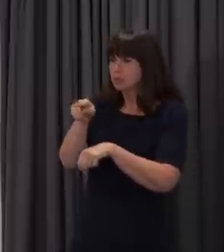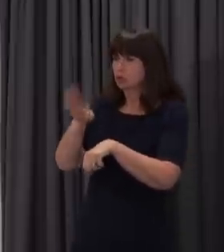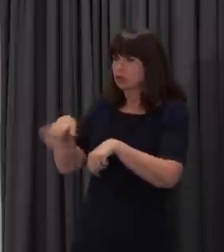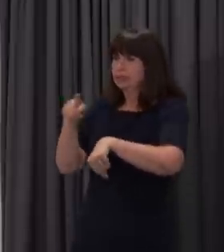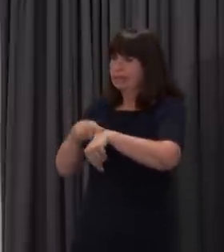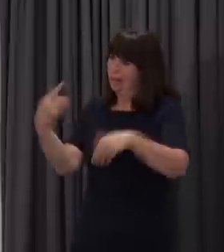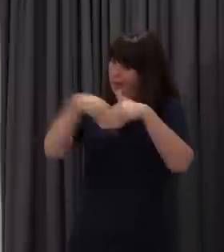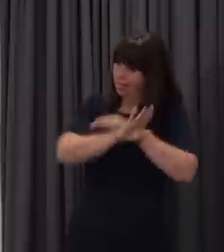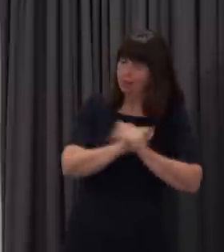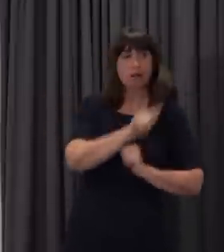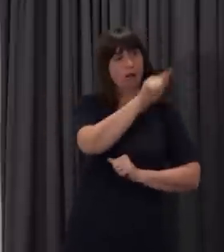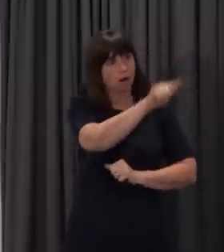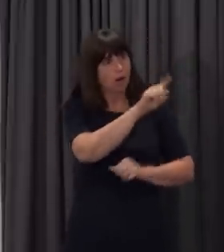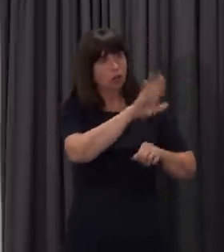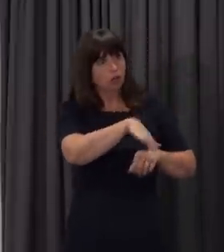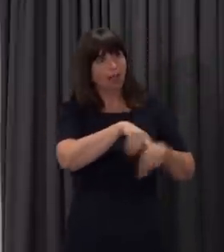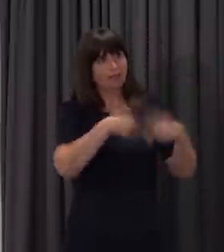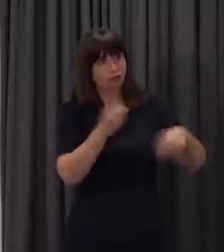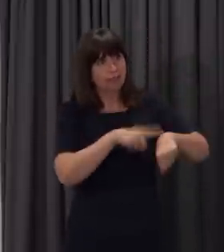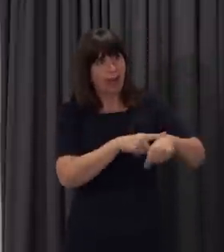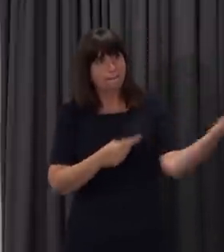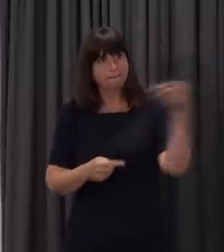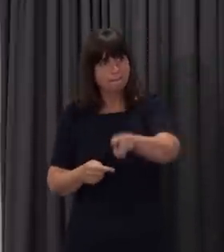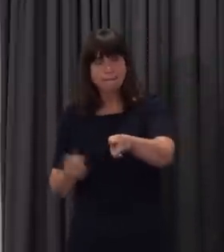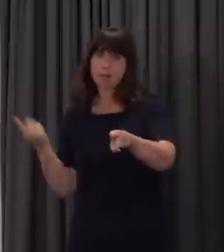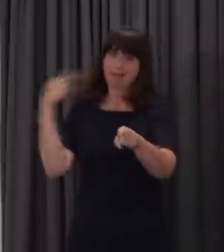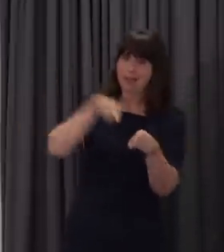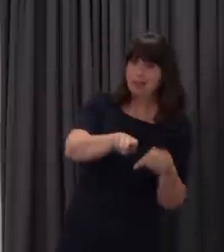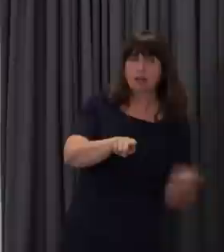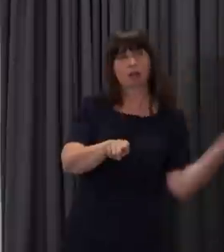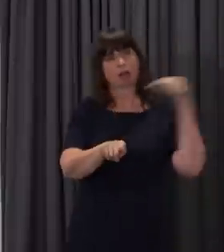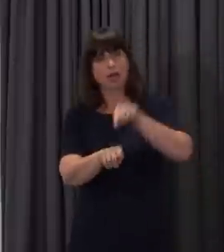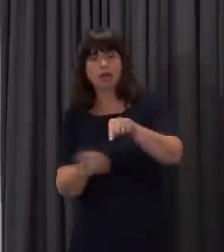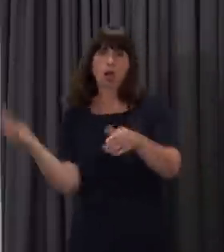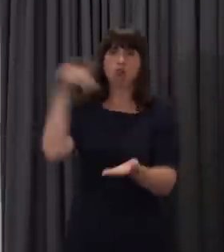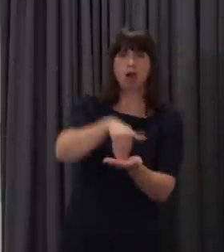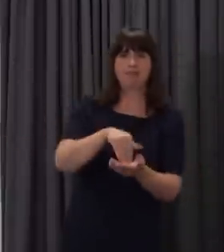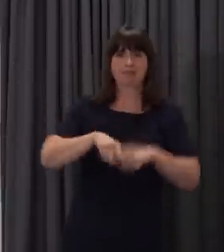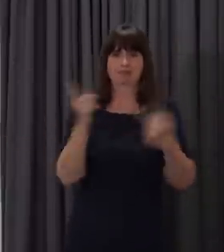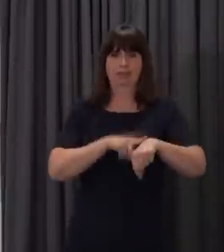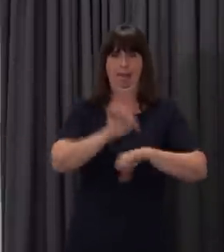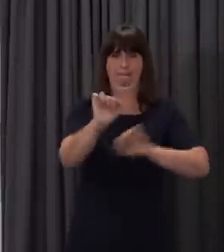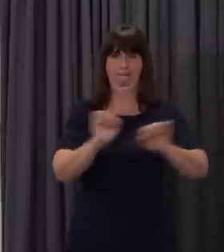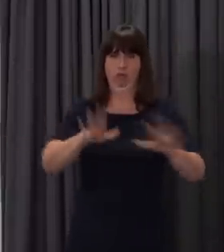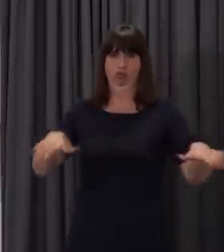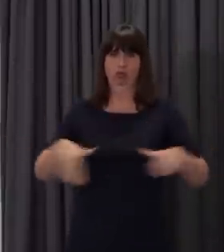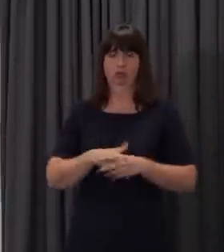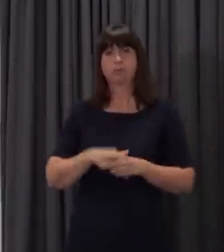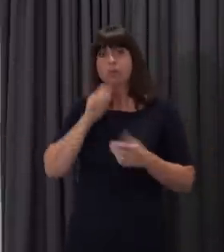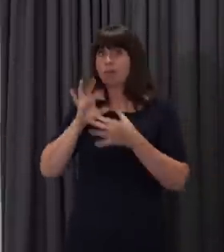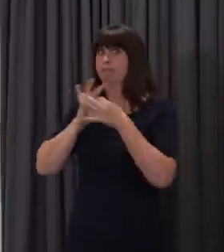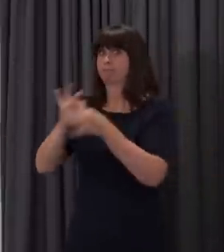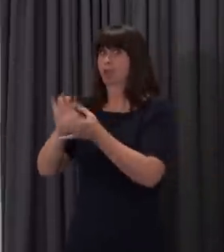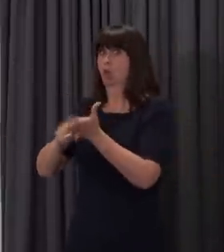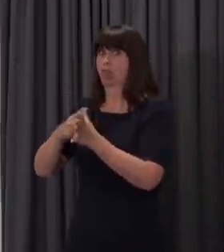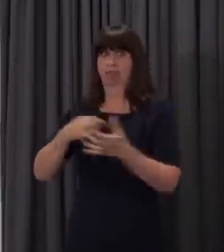staggered finishing times for children. But we're going to work very closely with our local education authorities and our individual head